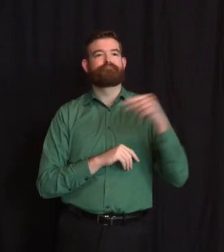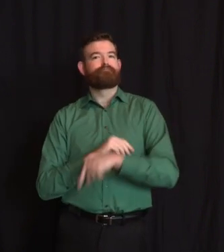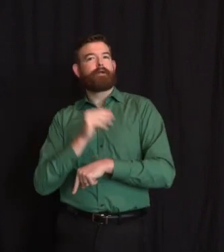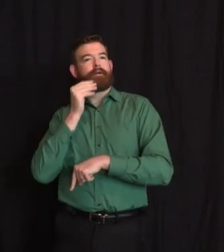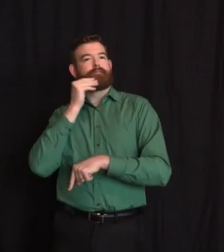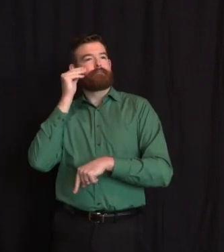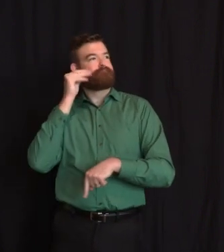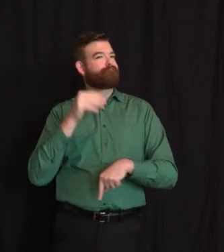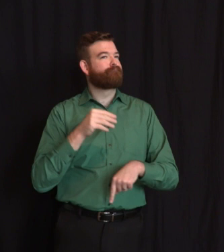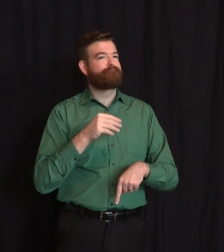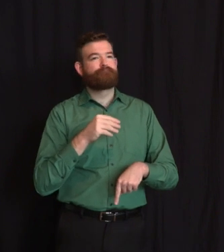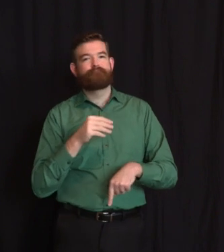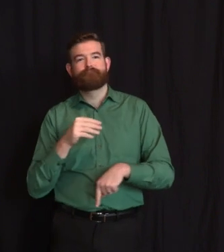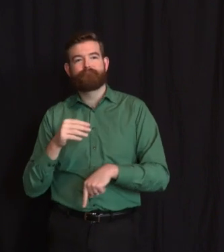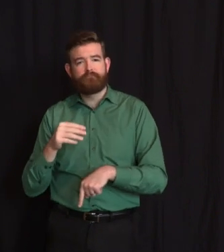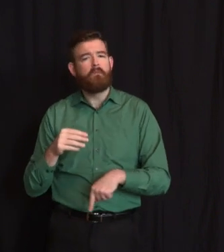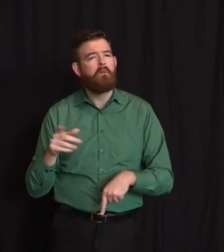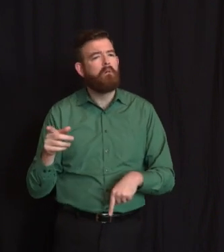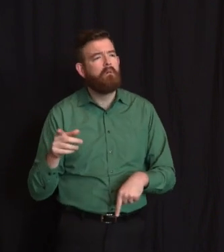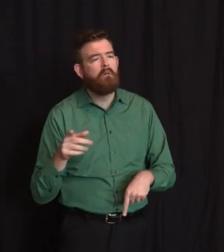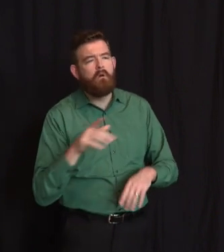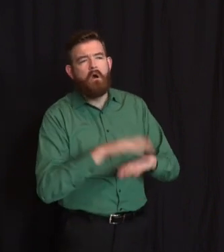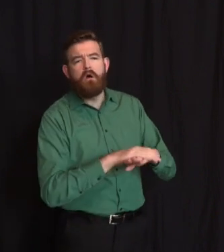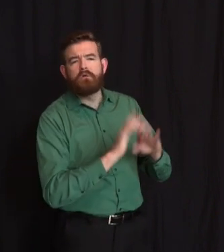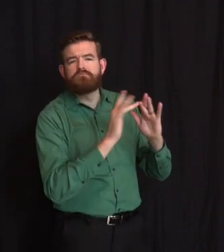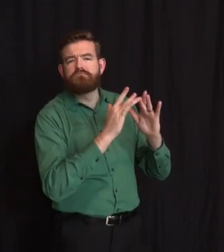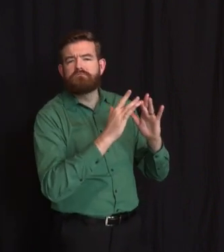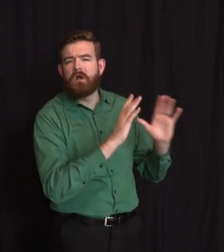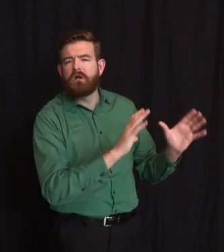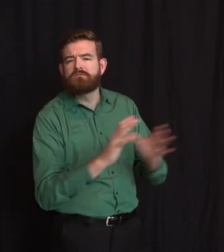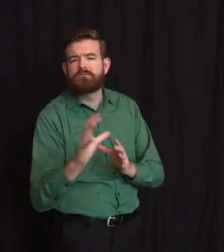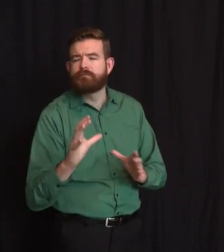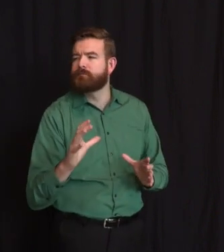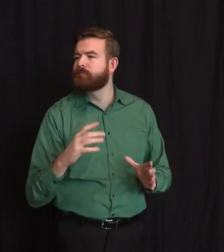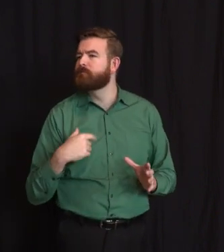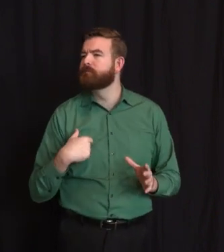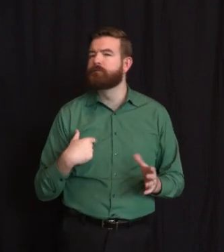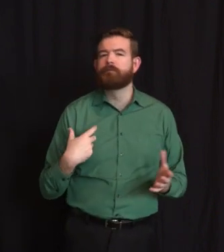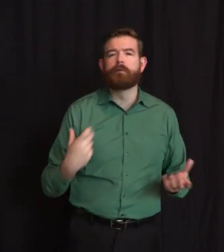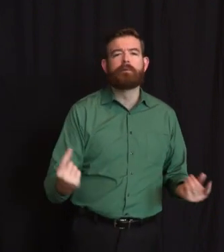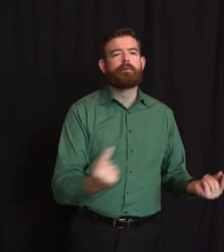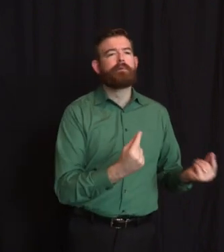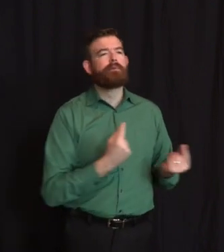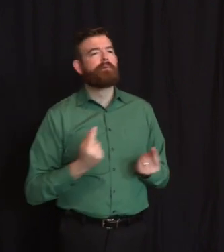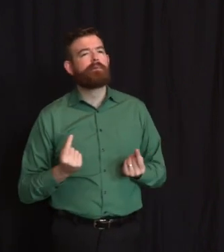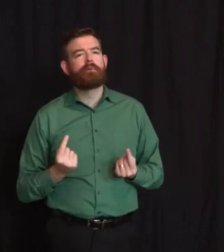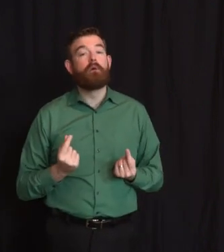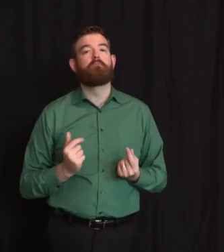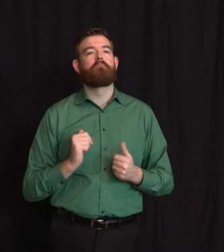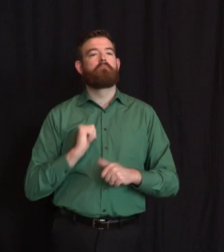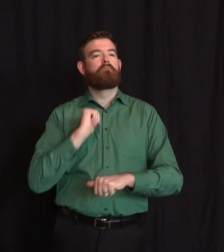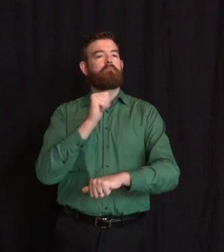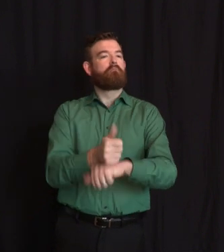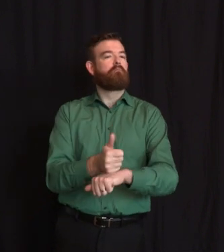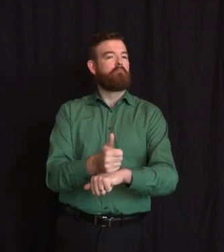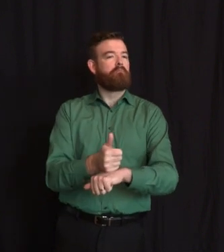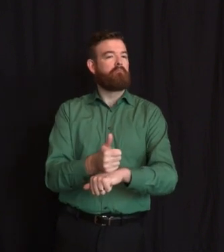idea to begin an online campaign to support Feed the Frontline, which is providing meals to the health care workers